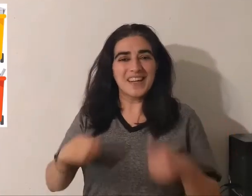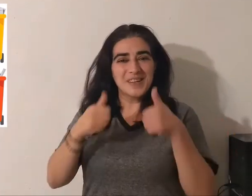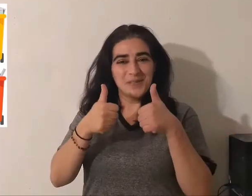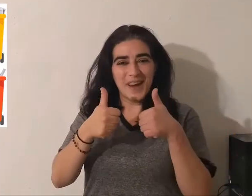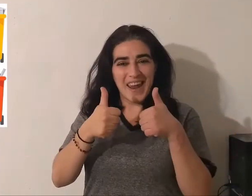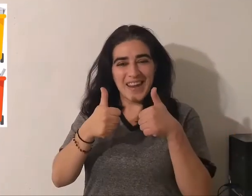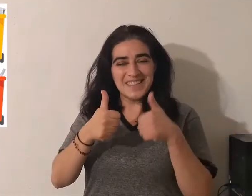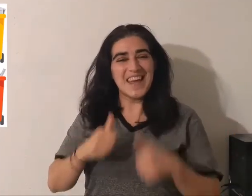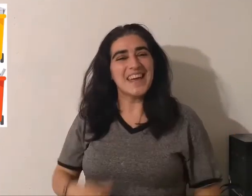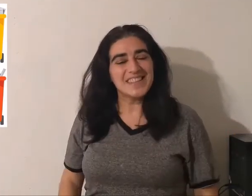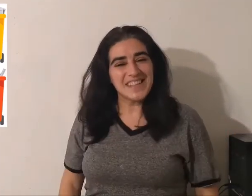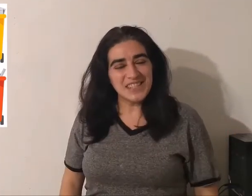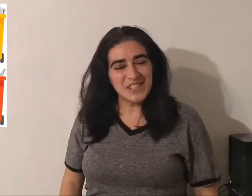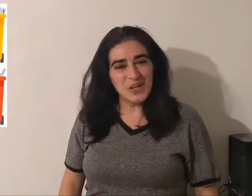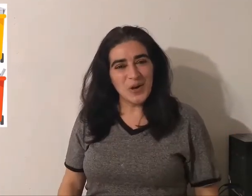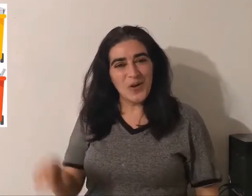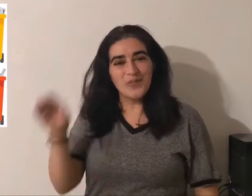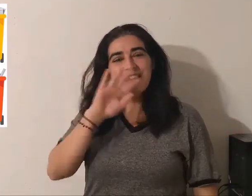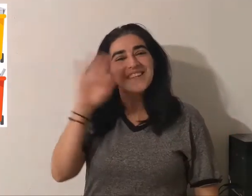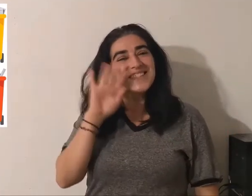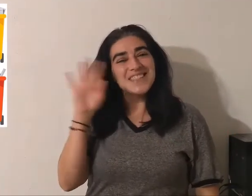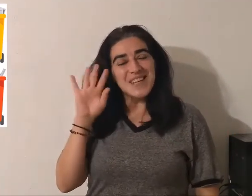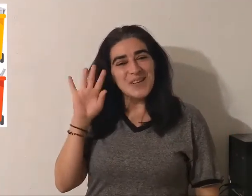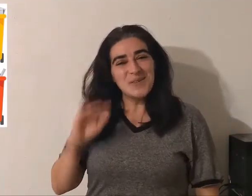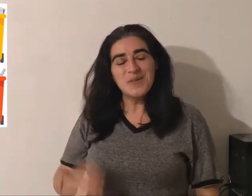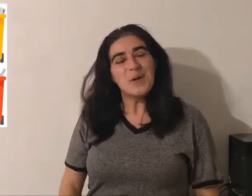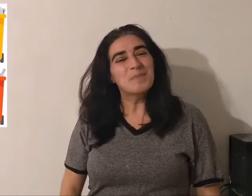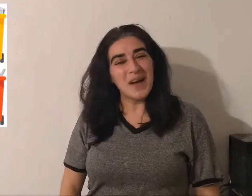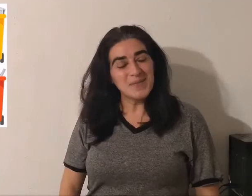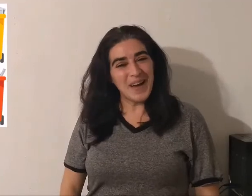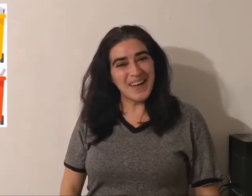Great. Excellent job. See you. Bye bye.